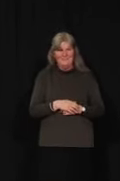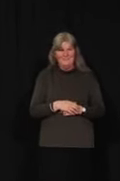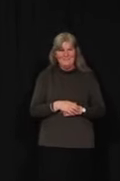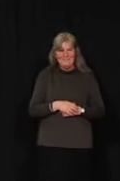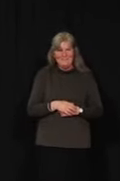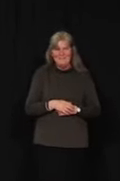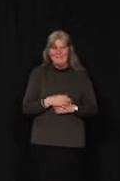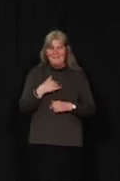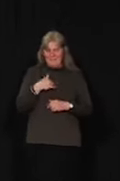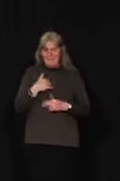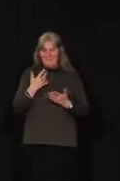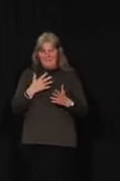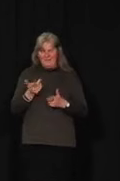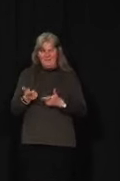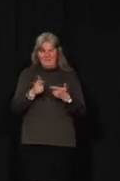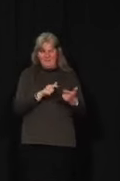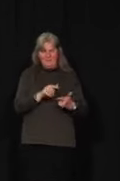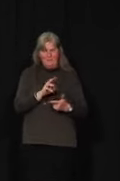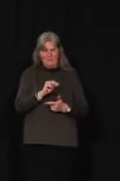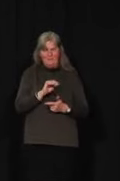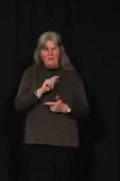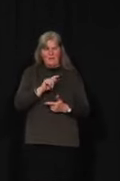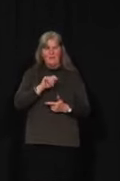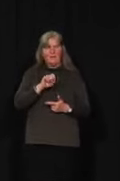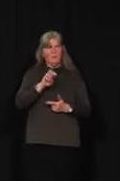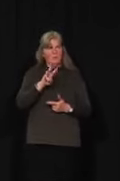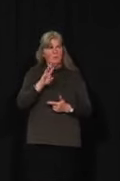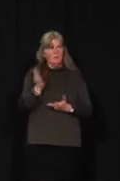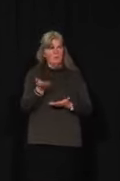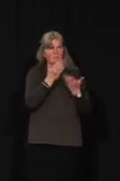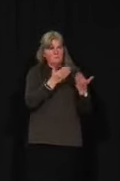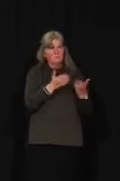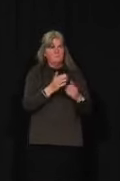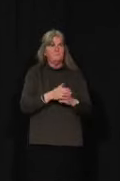for much, for very long. And Matthew's actually going to start us off. Matthew?